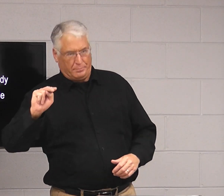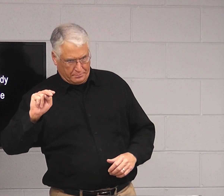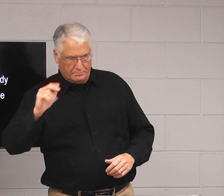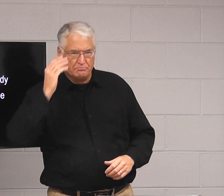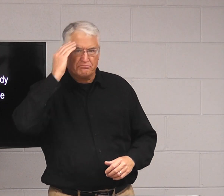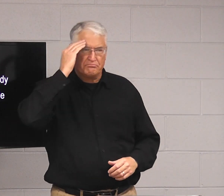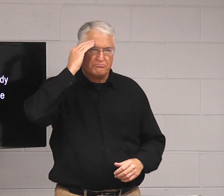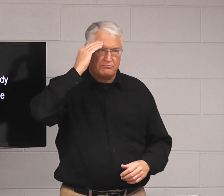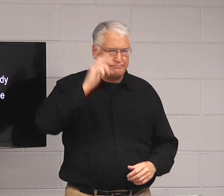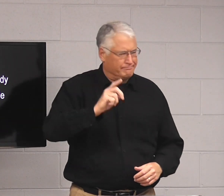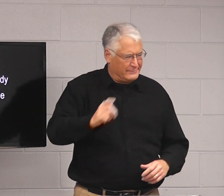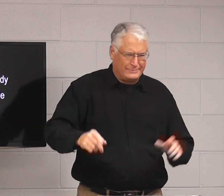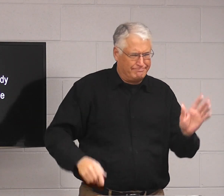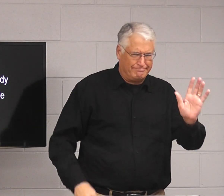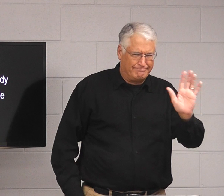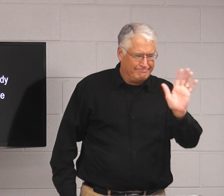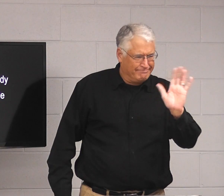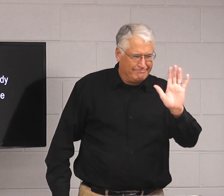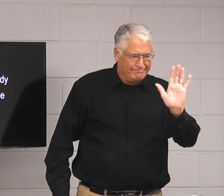oh, they use the word, damn.